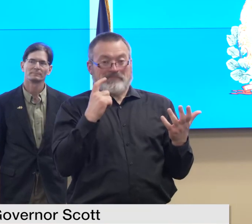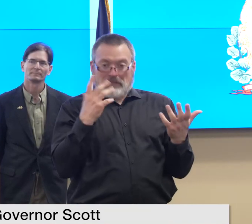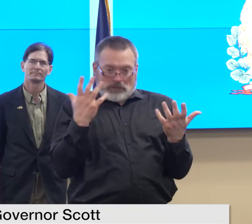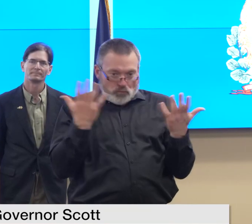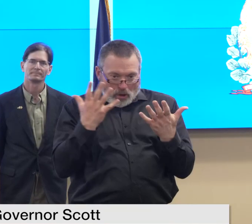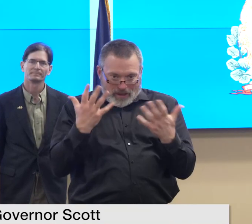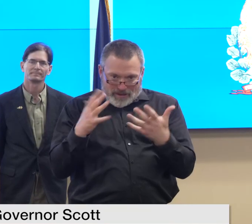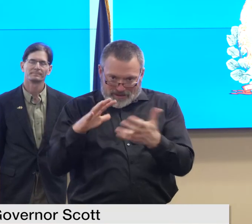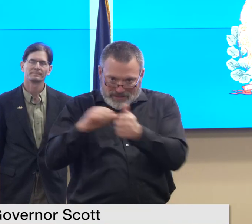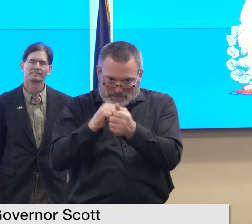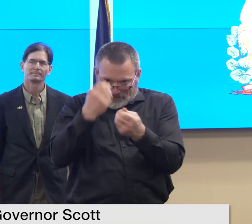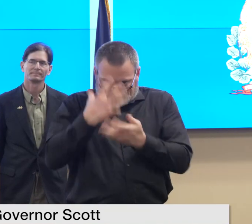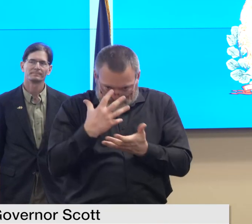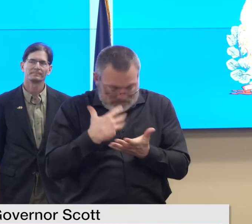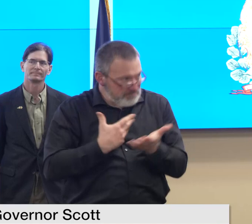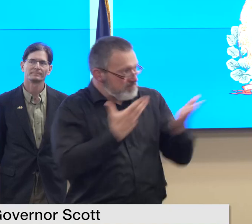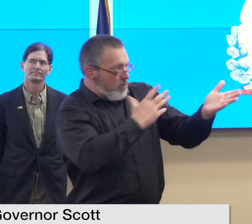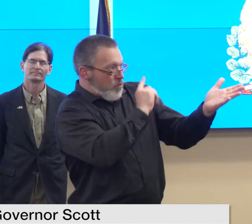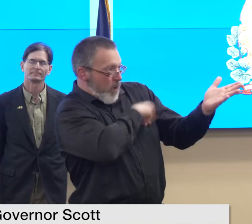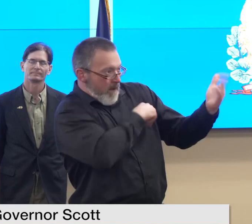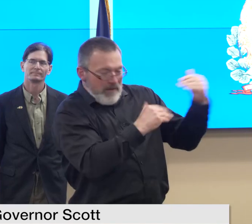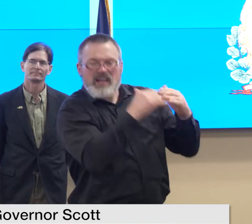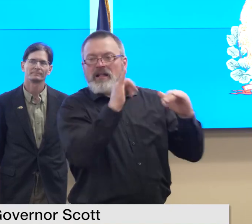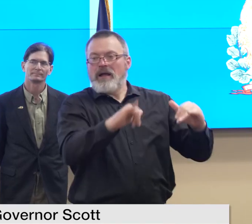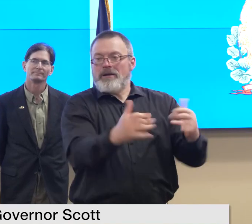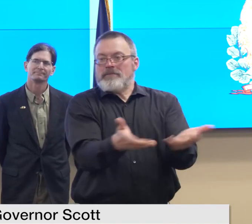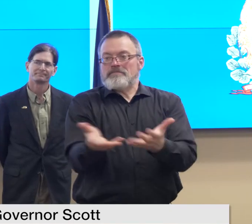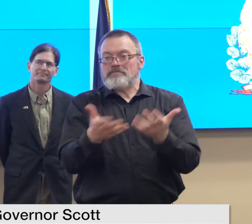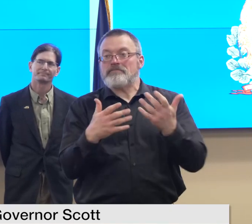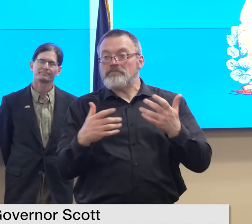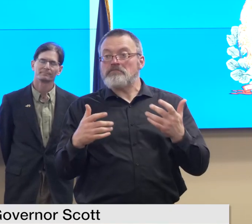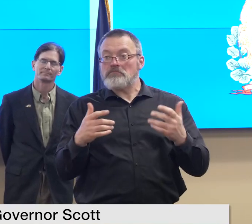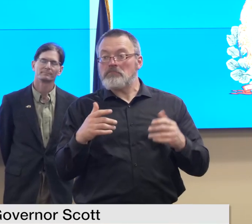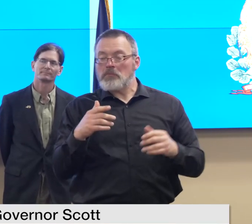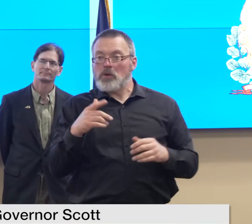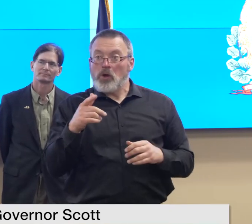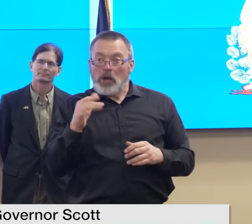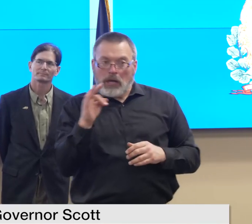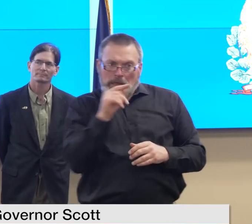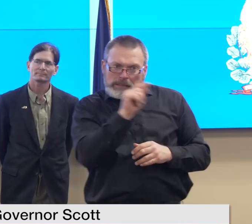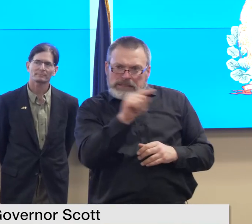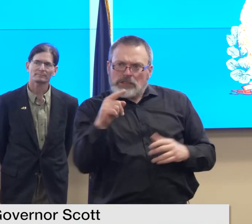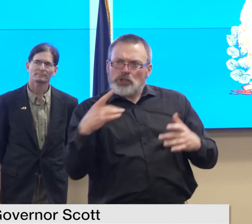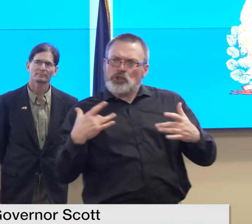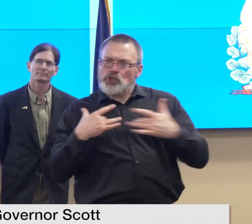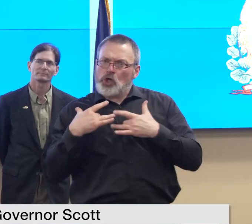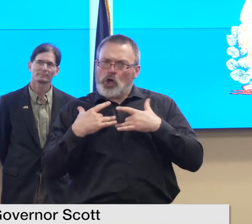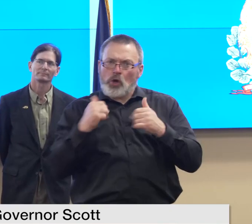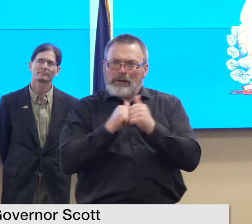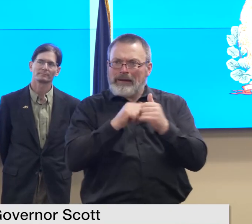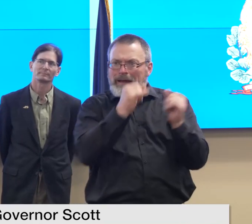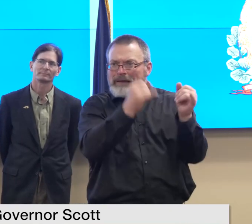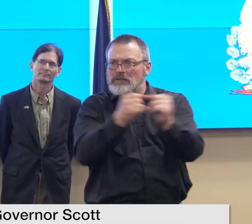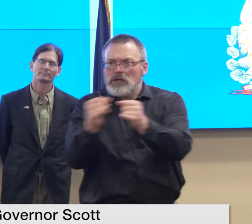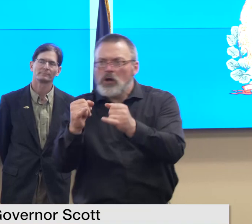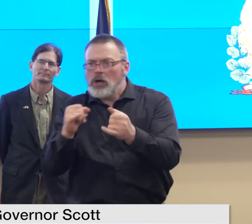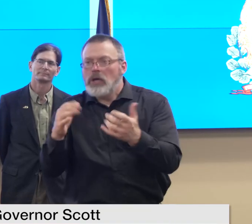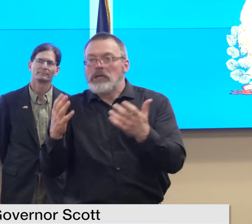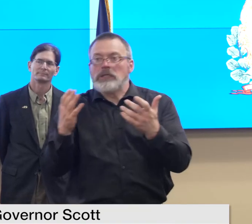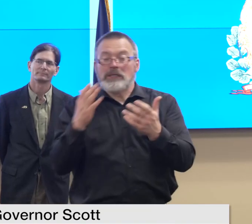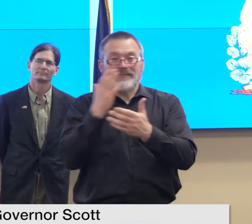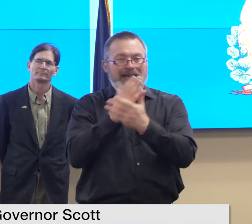um you know i'm concerned about the individual assistance since some some counties more than others